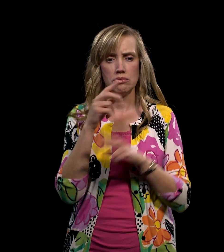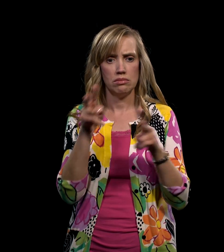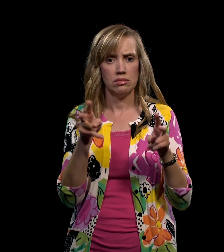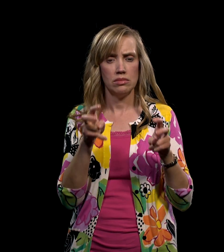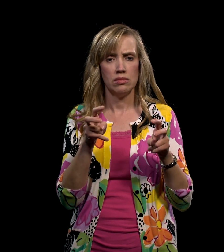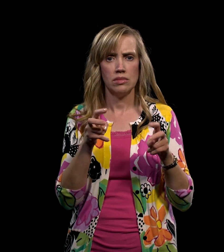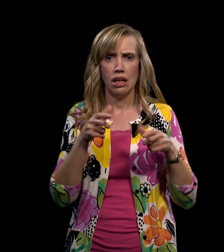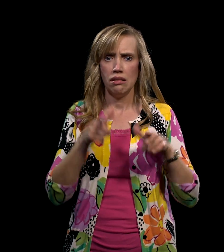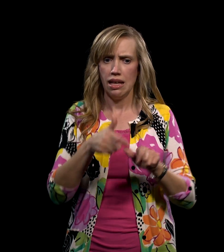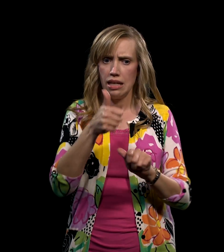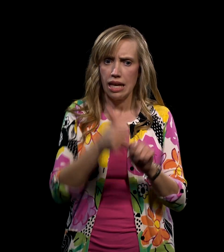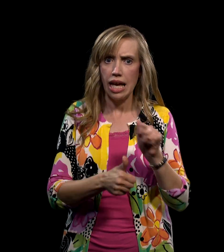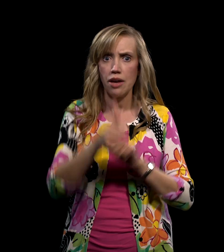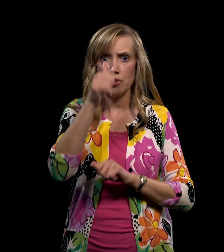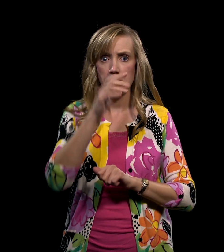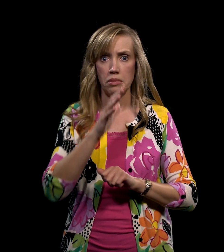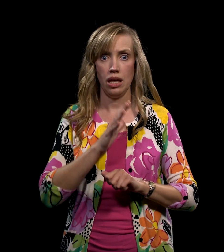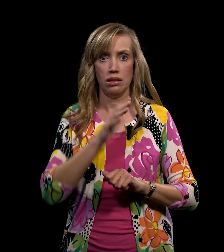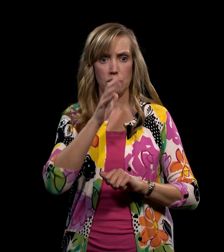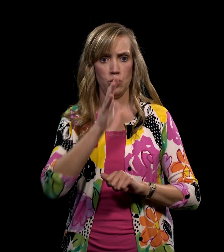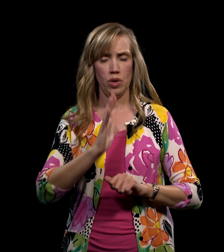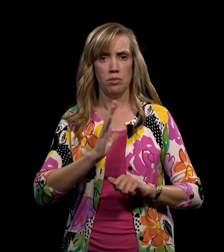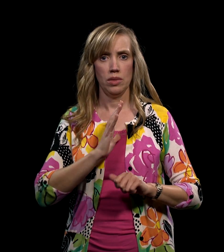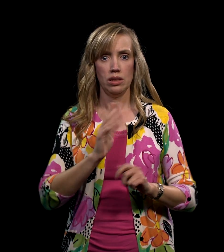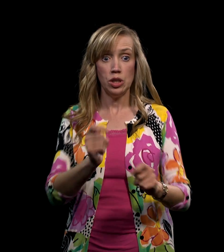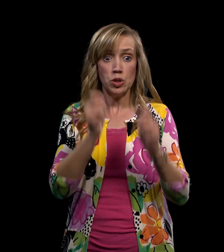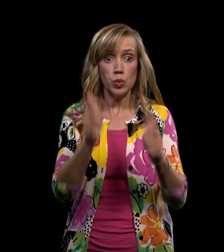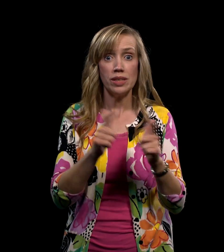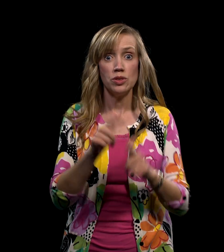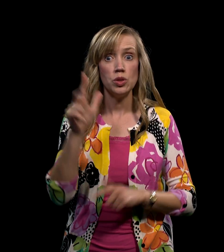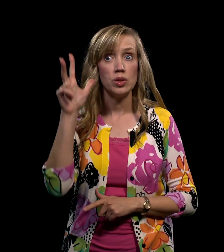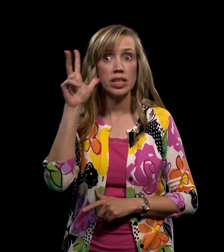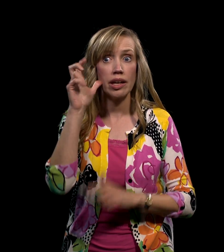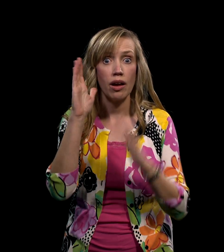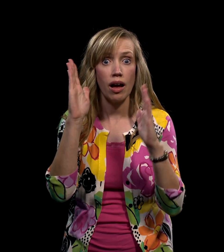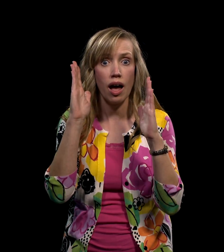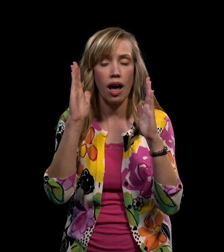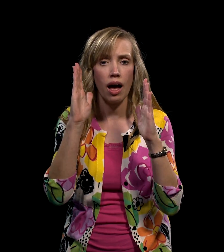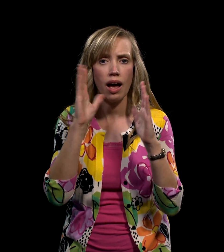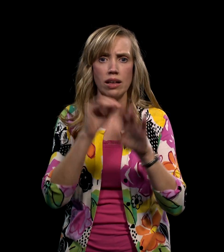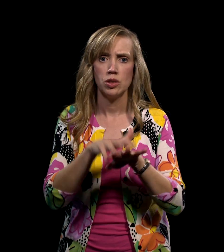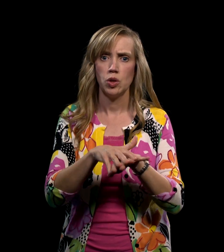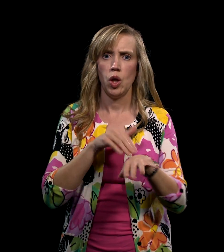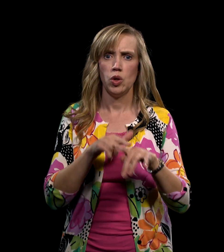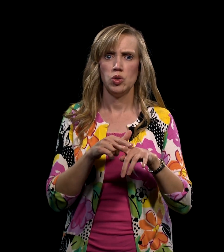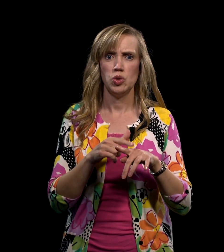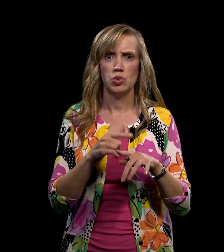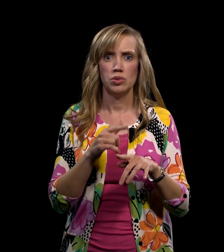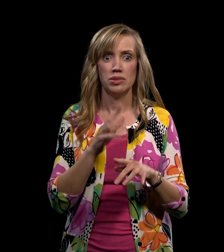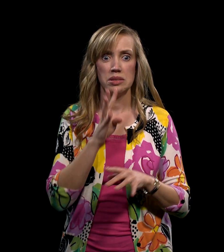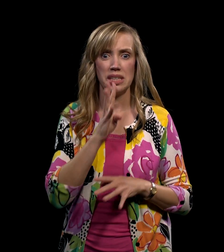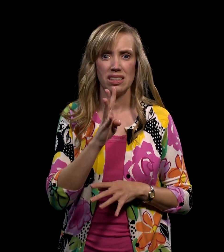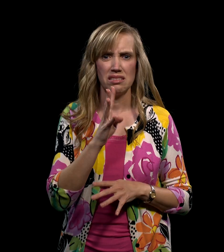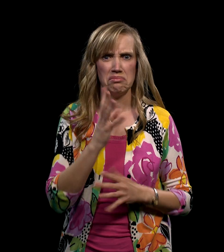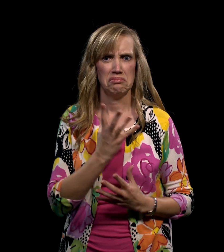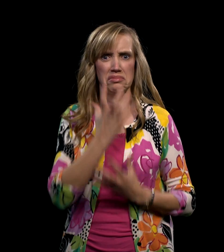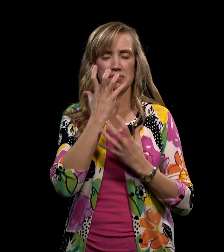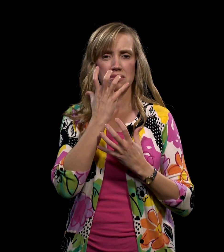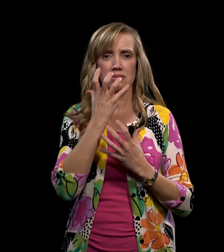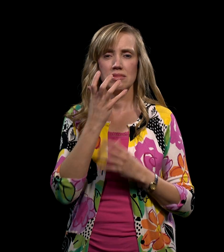verse 19 it says, Wherefore, my beloved brethren, let every man be swift to hear and slow to speak, slow to wrath.